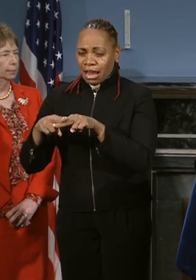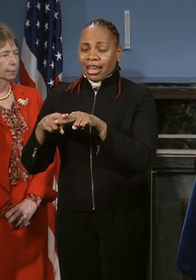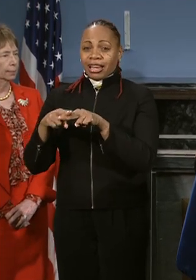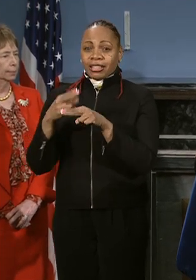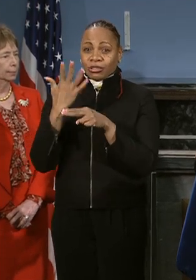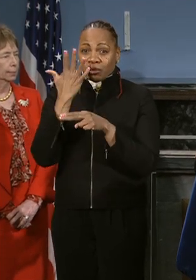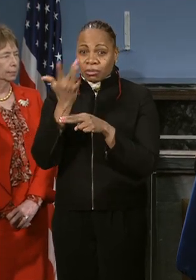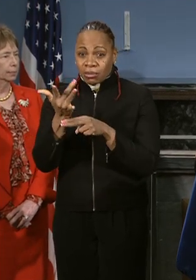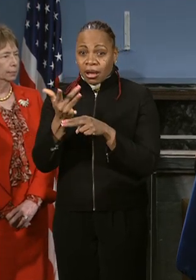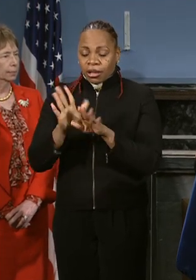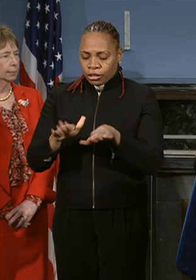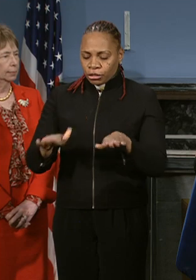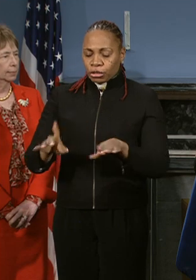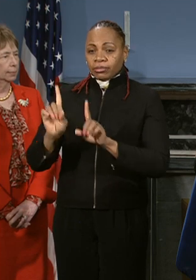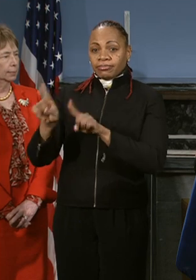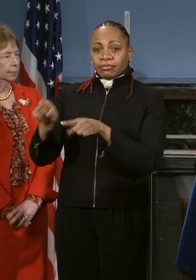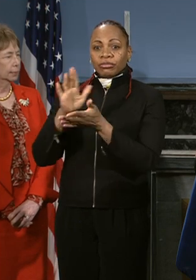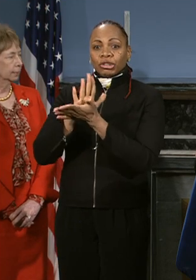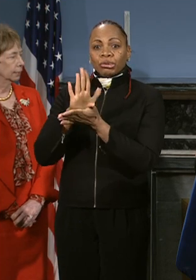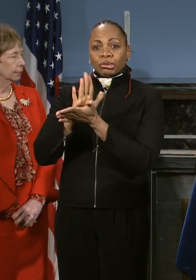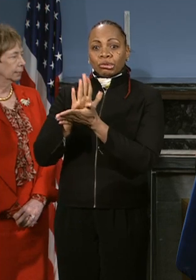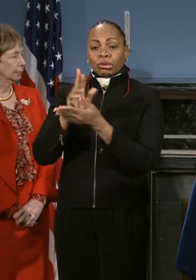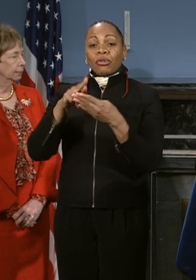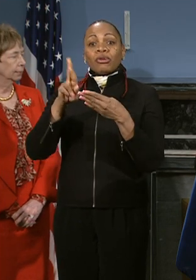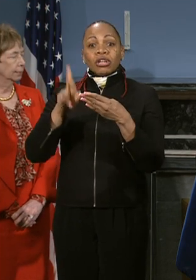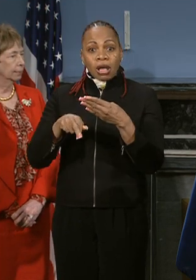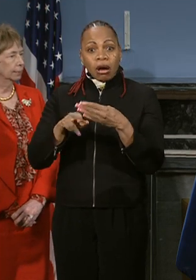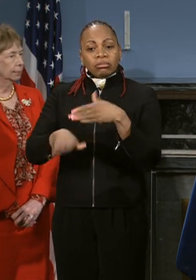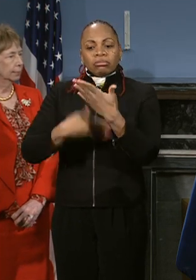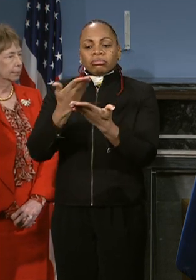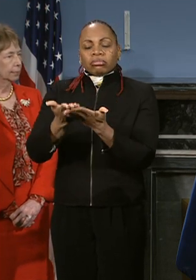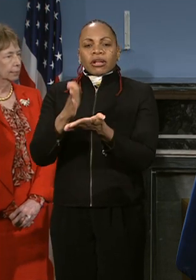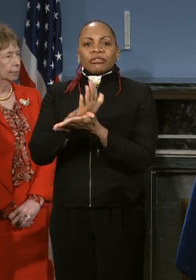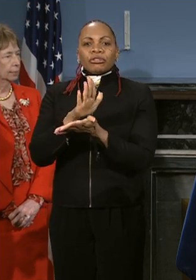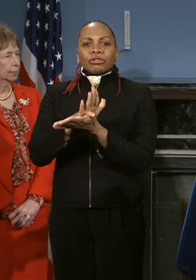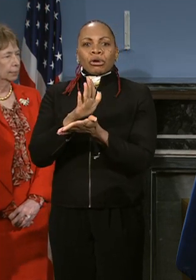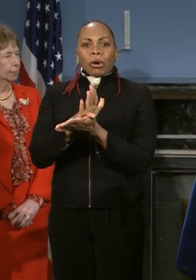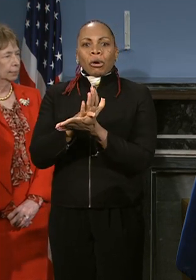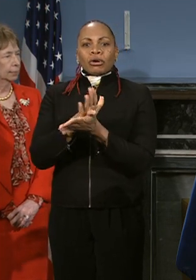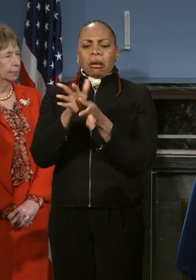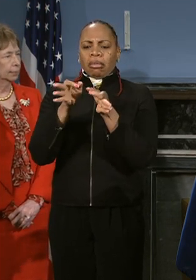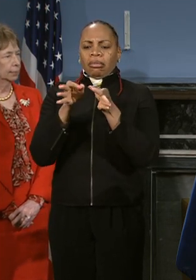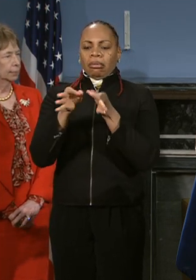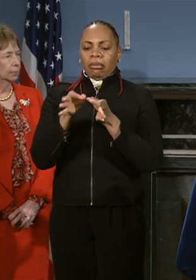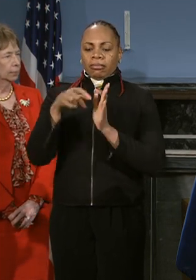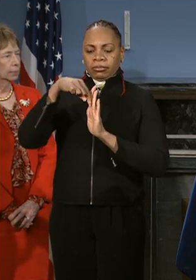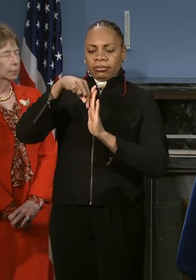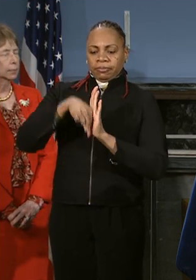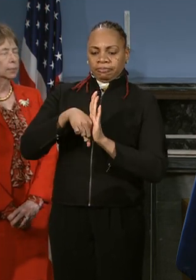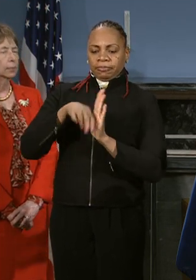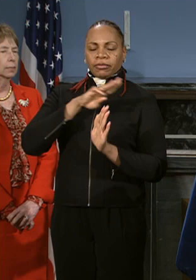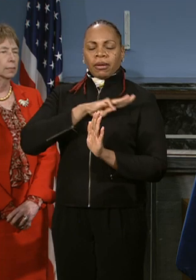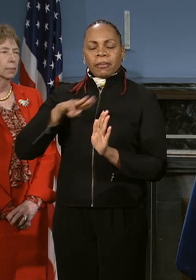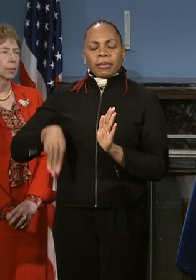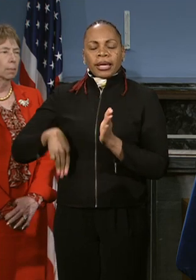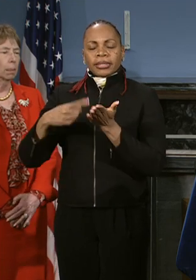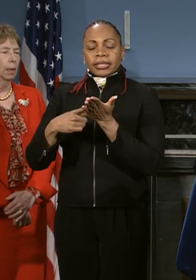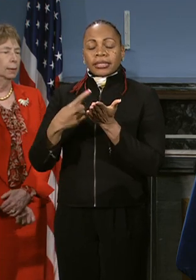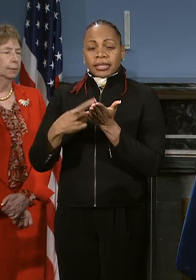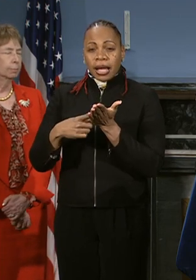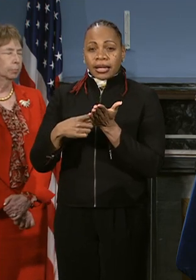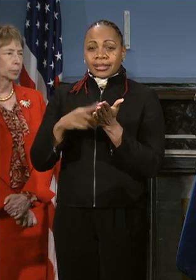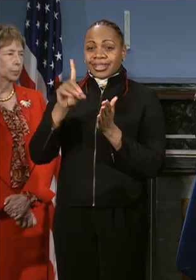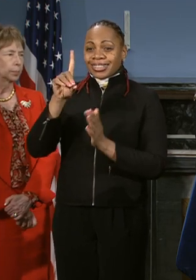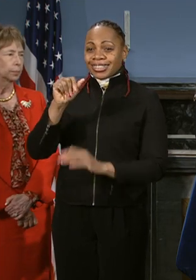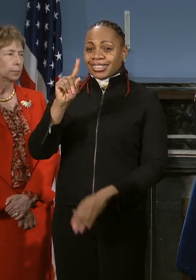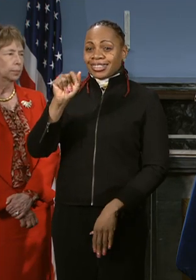But as a result of them, our children were in school. Let me just dive a little deeper in what the mayor talked about. Based on preliminary data, roughly